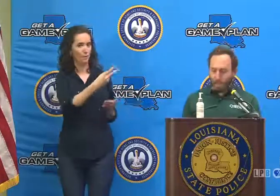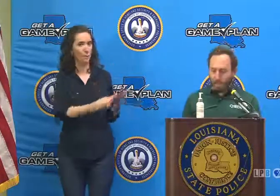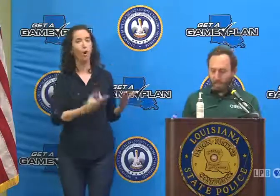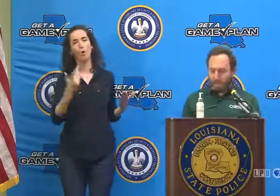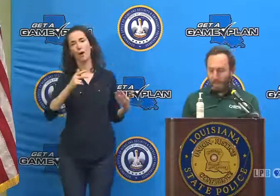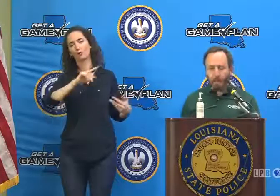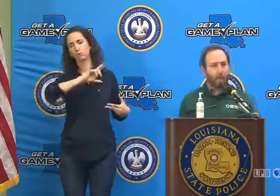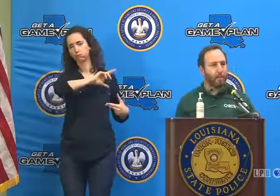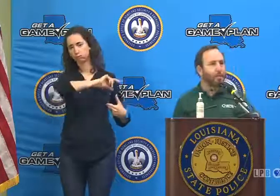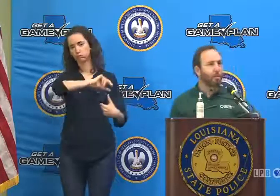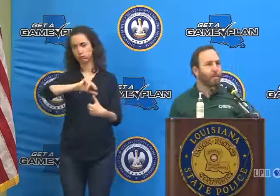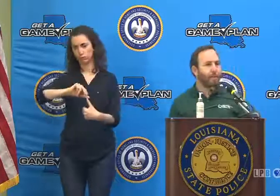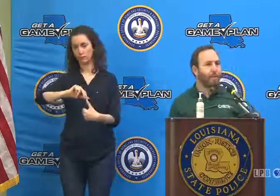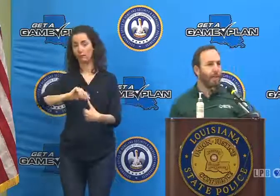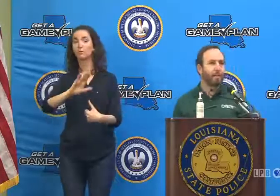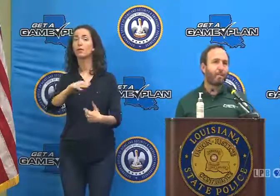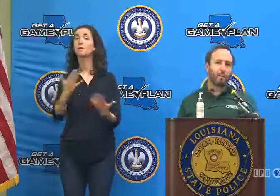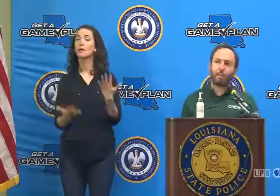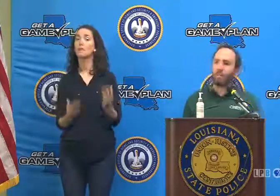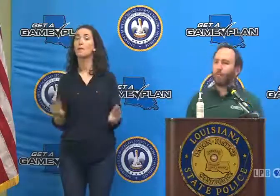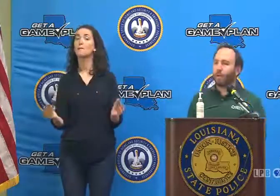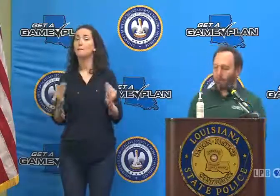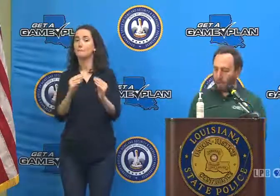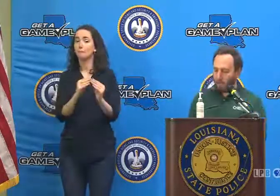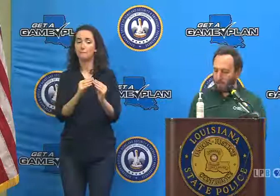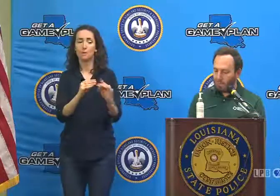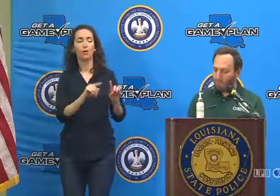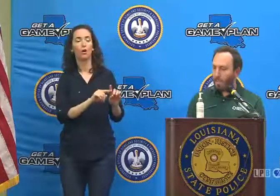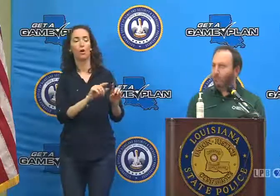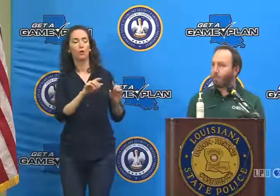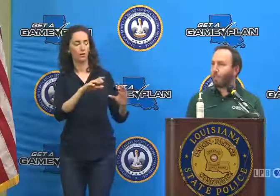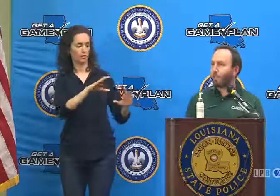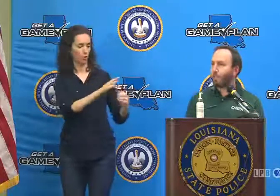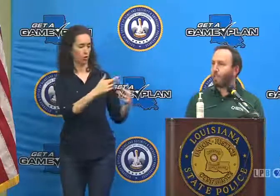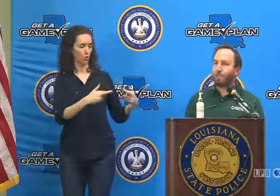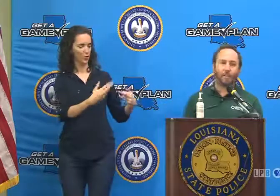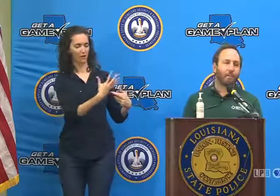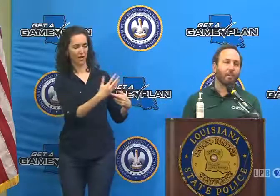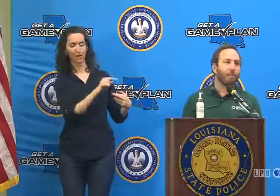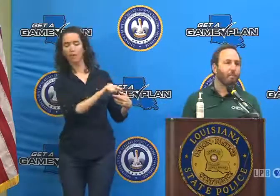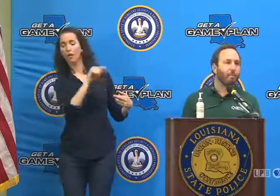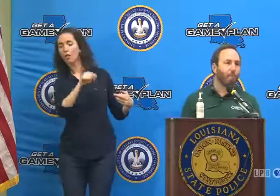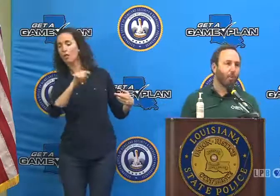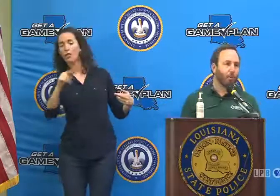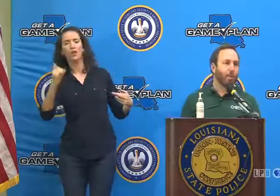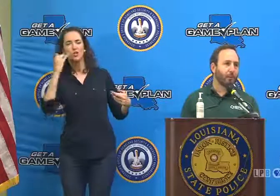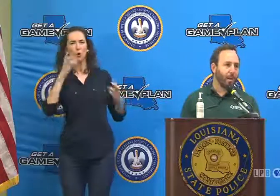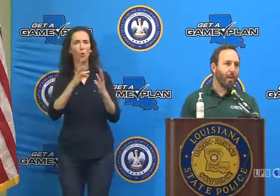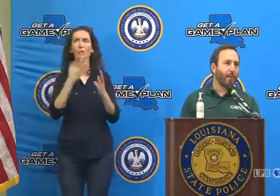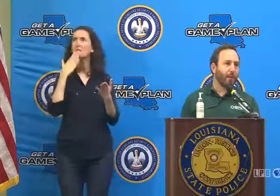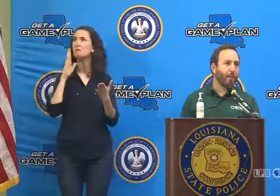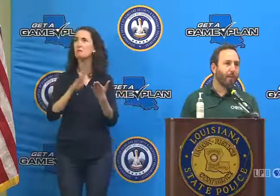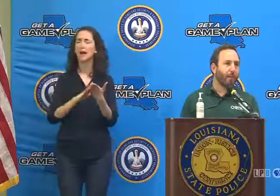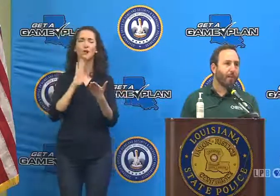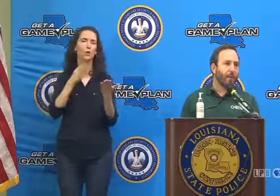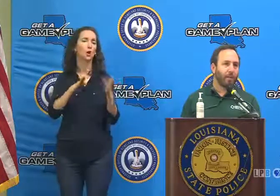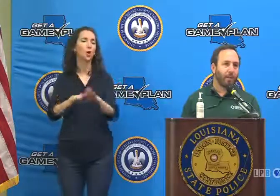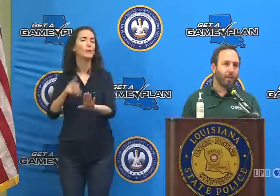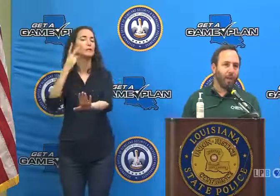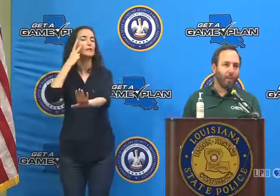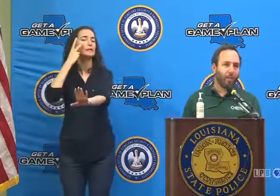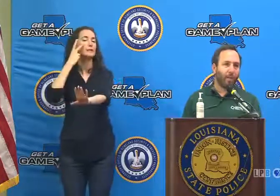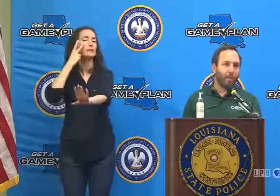storm. There may be additional sites outside of Region 5 closed if conditions deteriorate, and we're going to play that by year